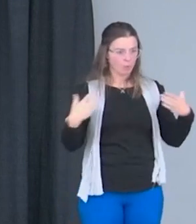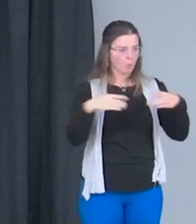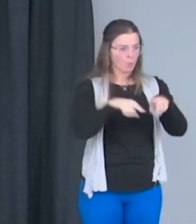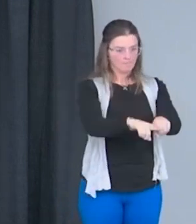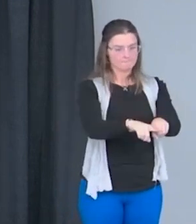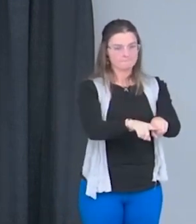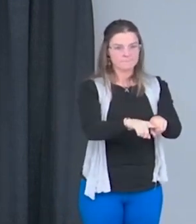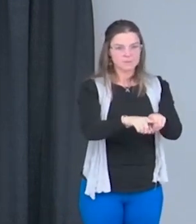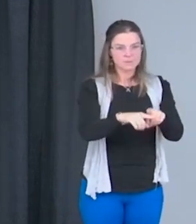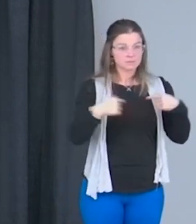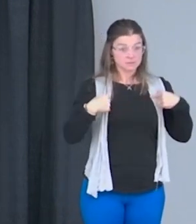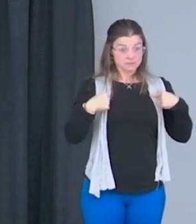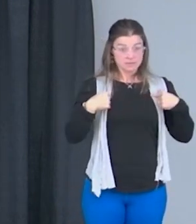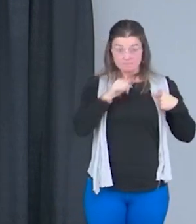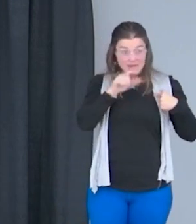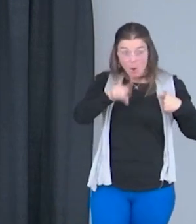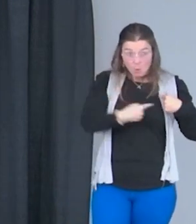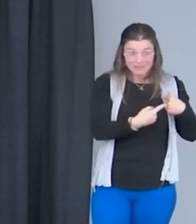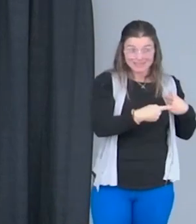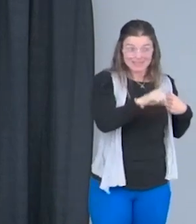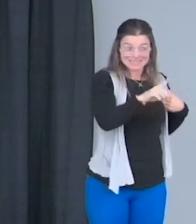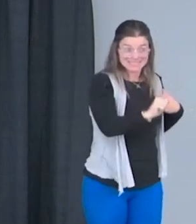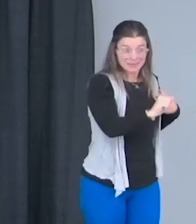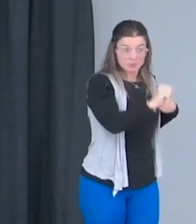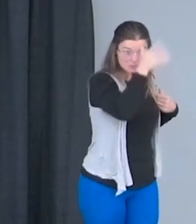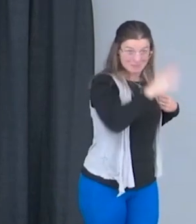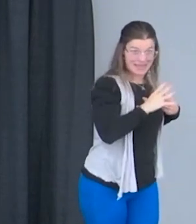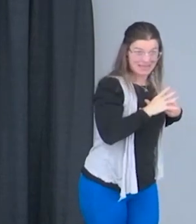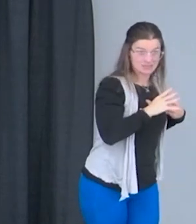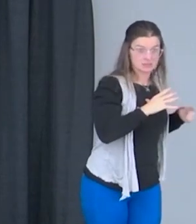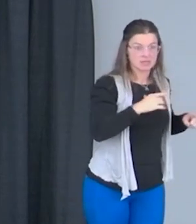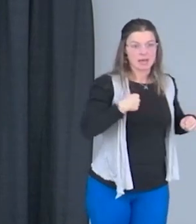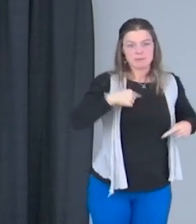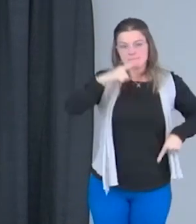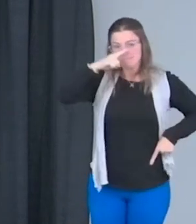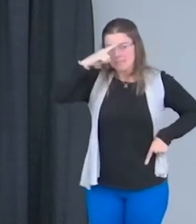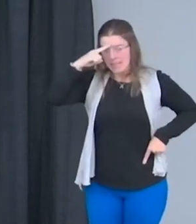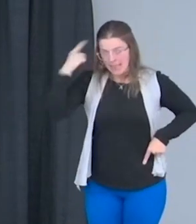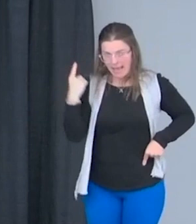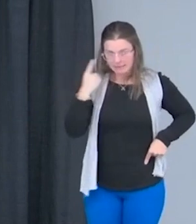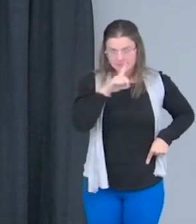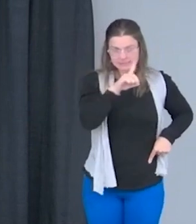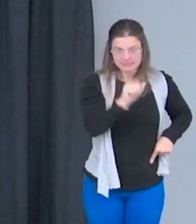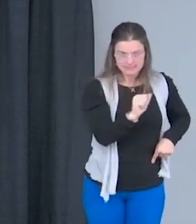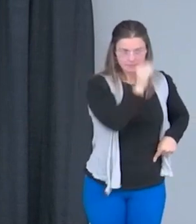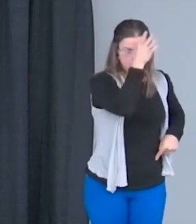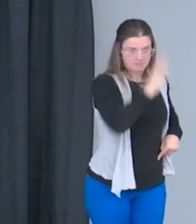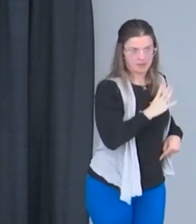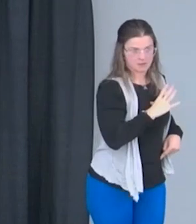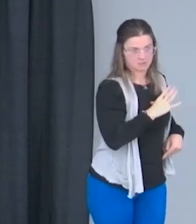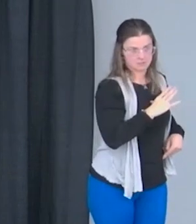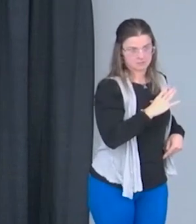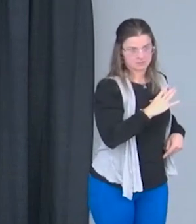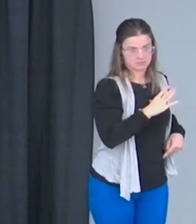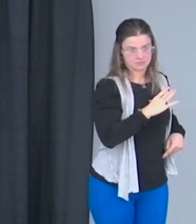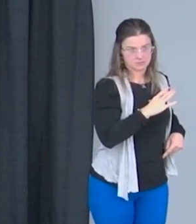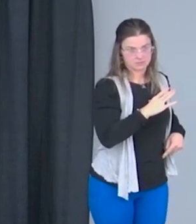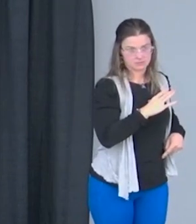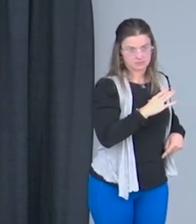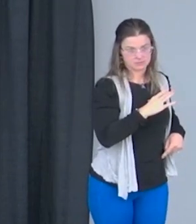just be a disabled man, I have to be a Black and disabled man because the